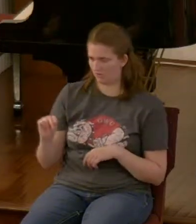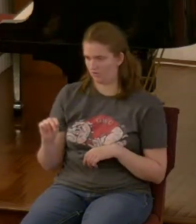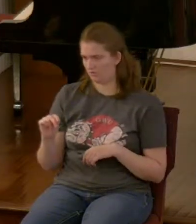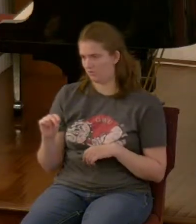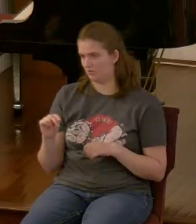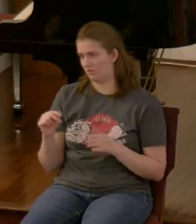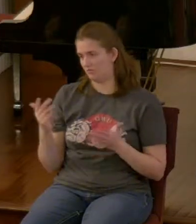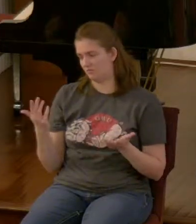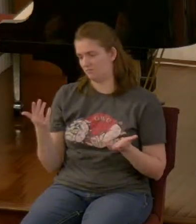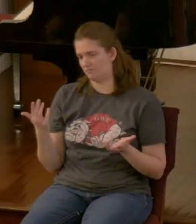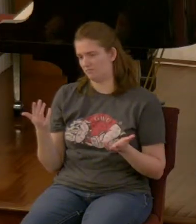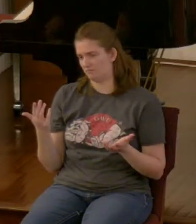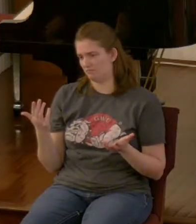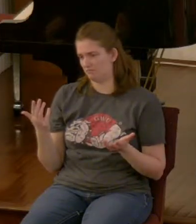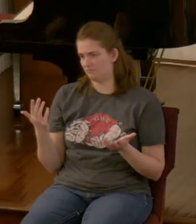that